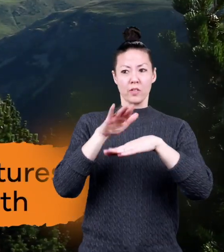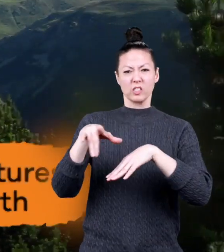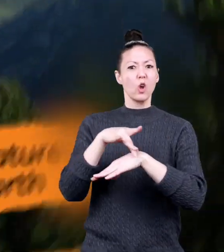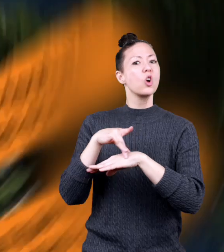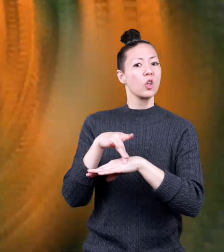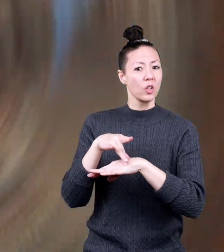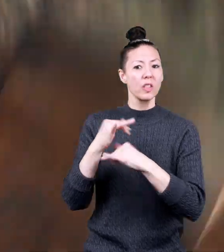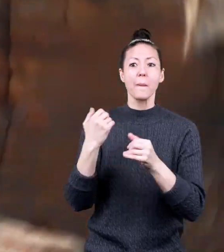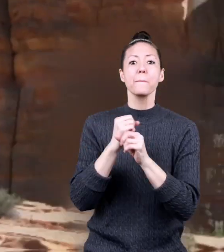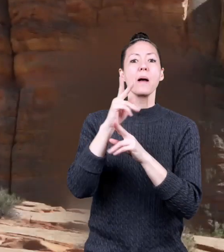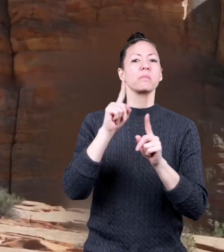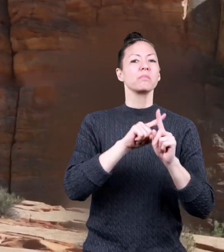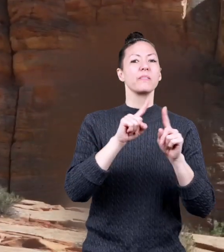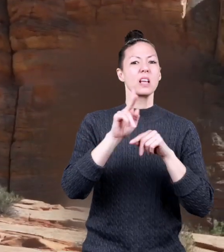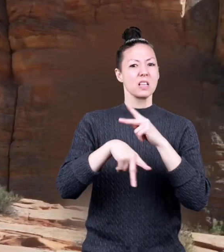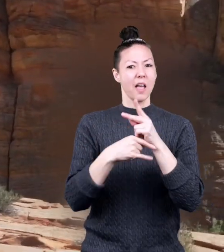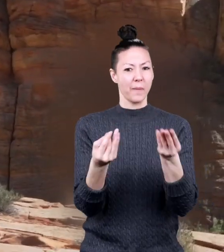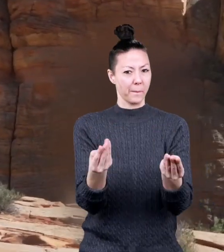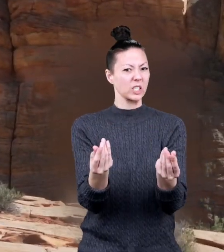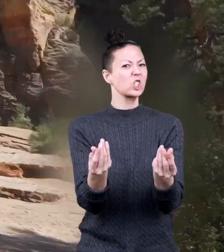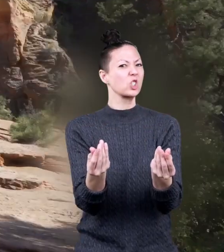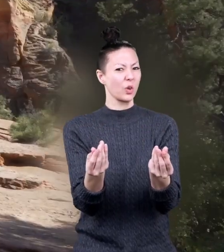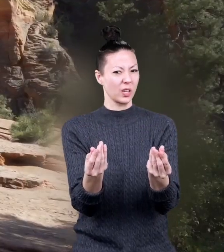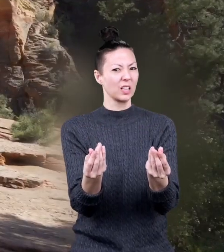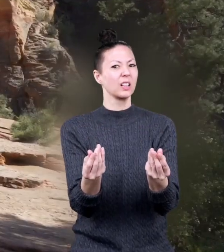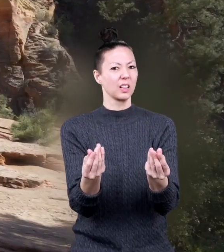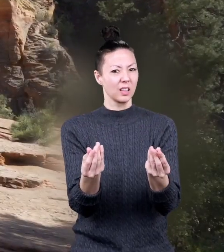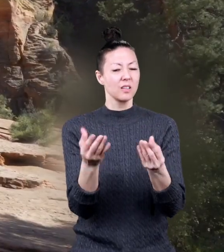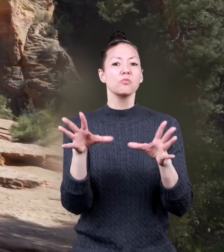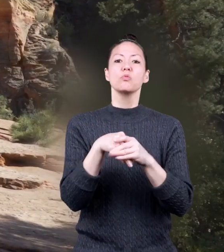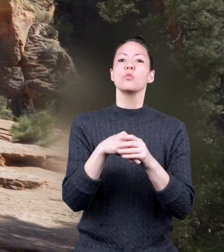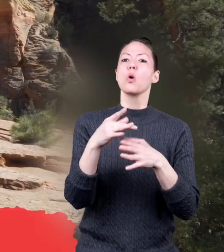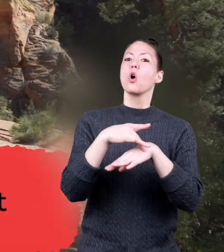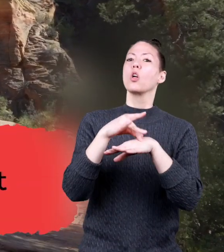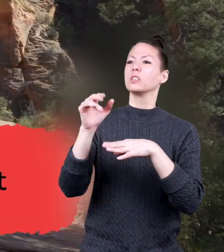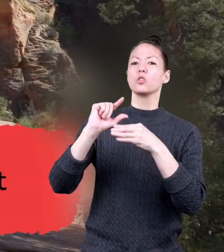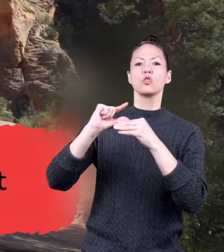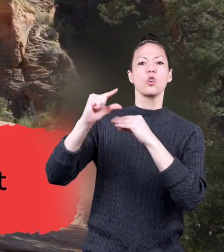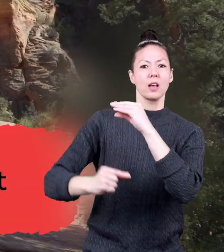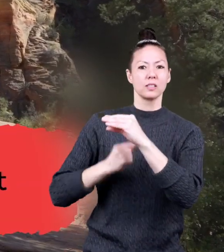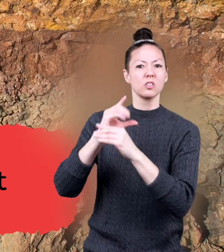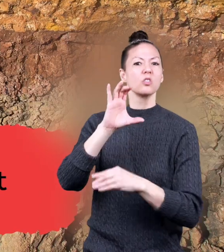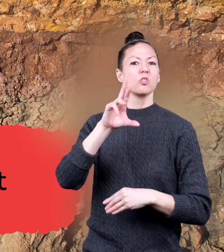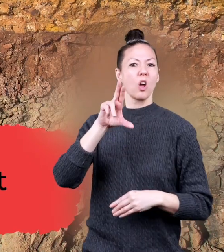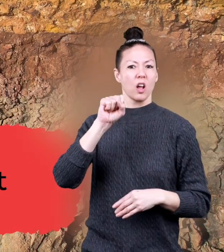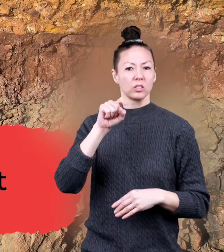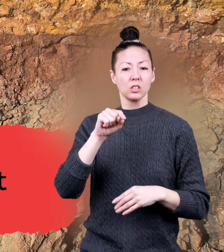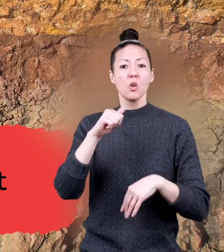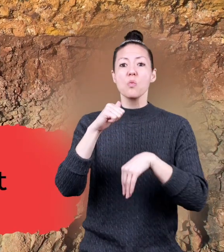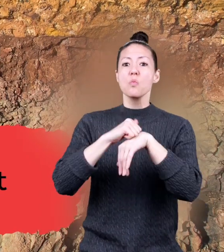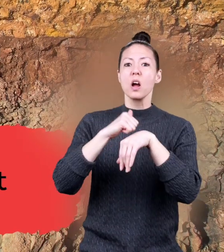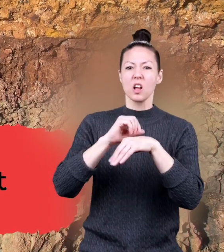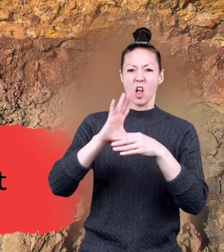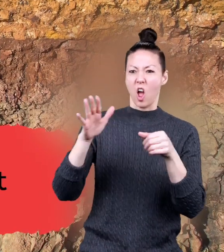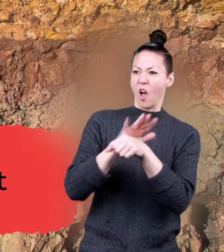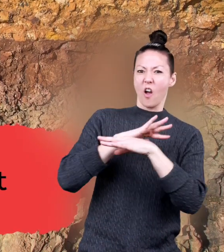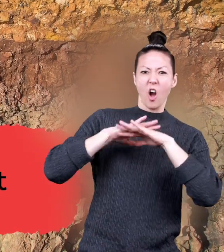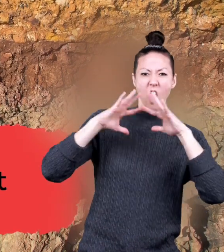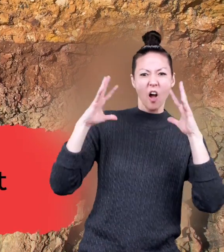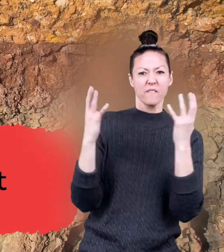Earth. They're made up of all kinds of materials, including the Earth's crust, the rocky covering that covers the planet.